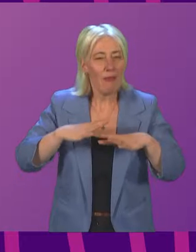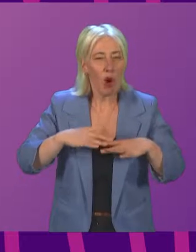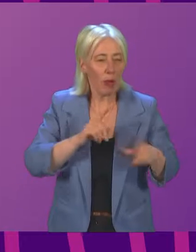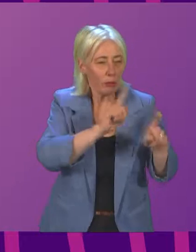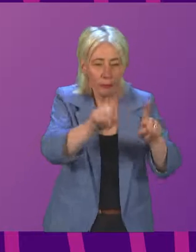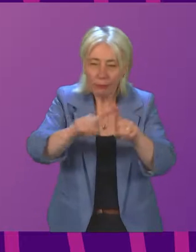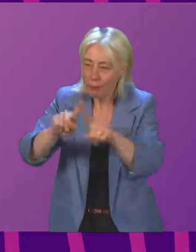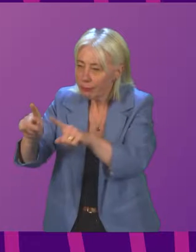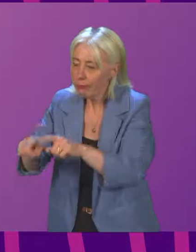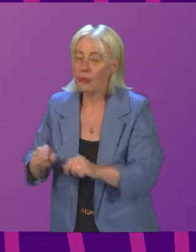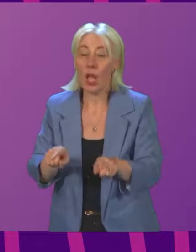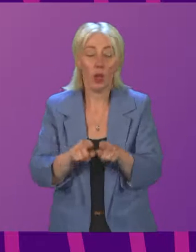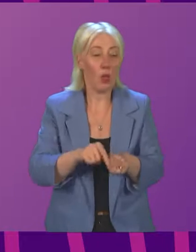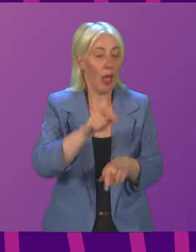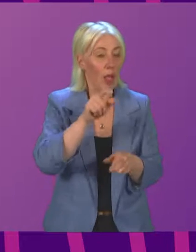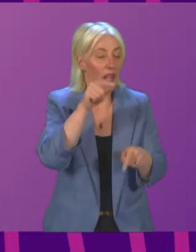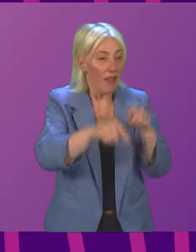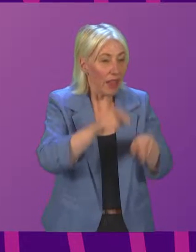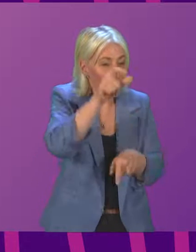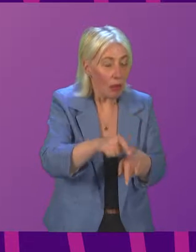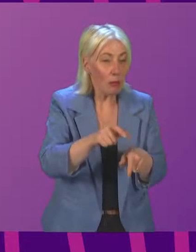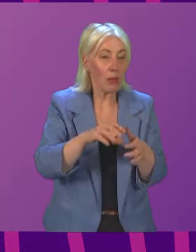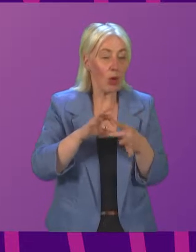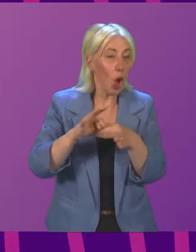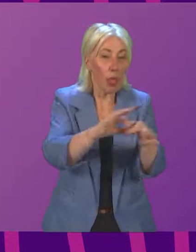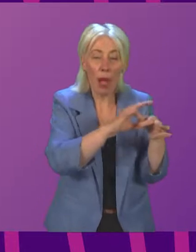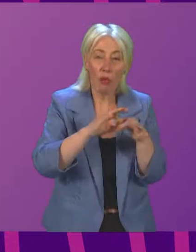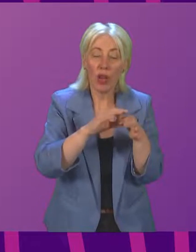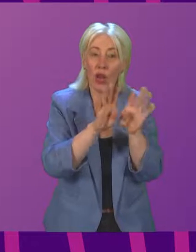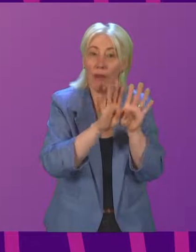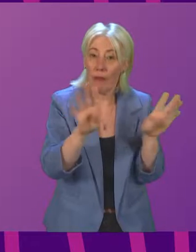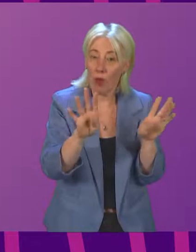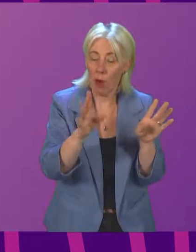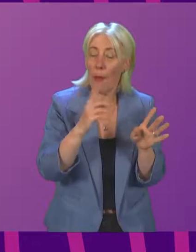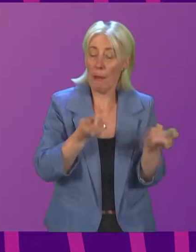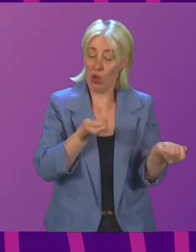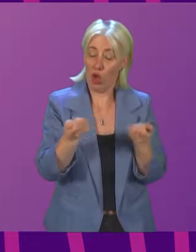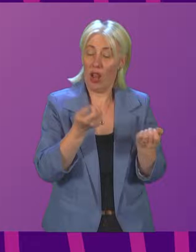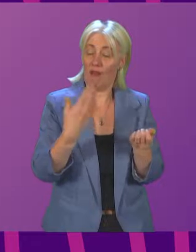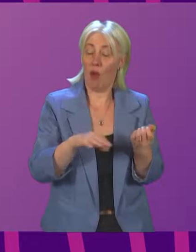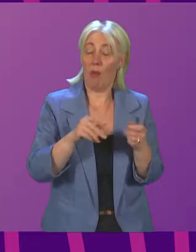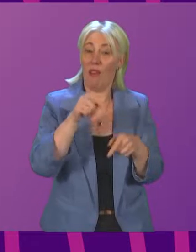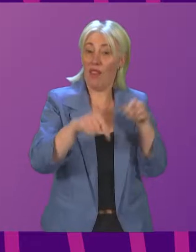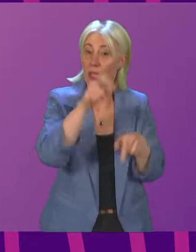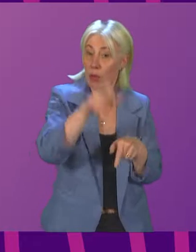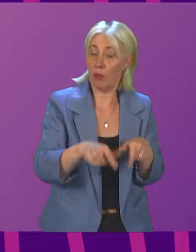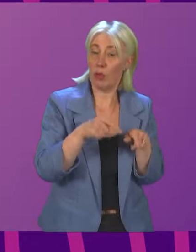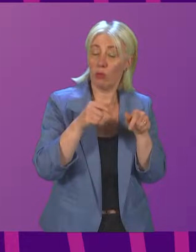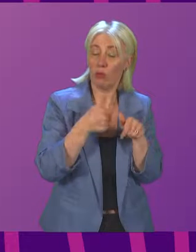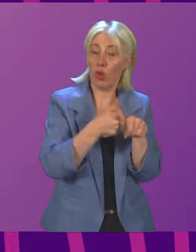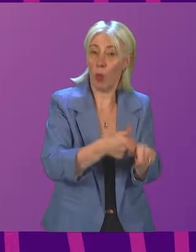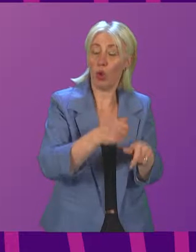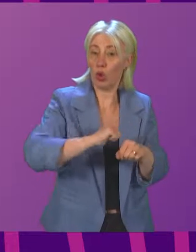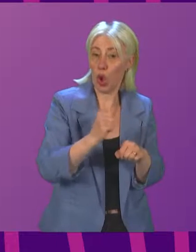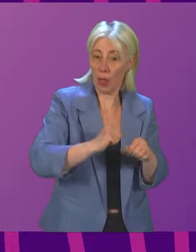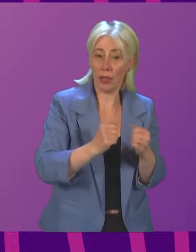partners, including the Victims' Organisation Collaboration Forum Scotland, chaired by Victim Support Scotland. Public protection and victim safety